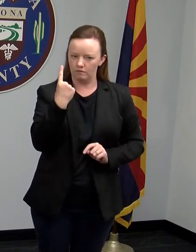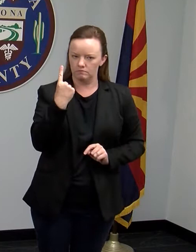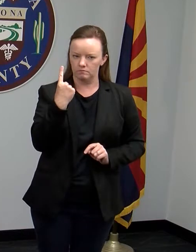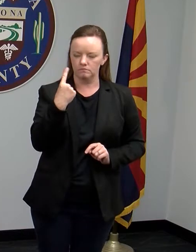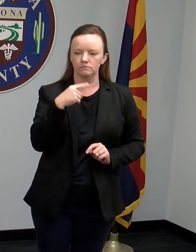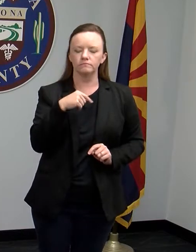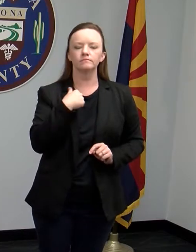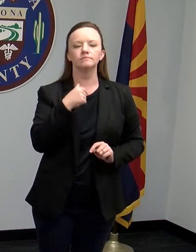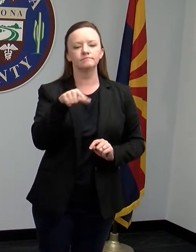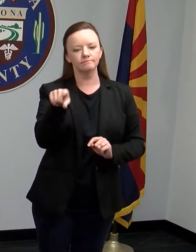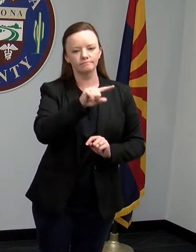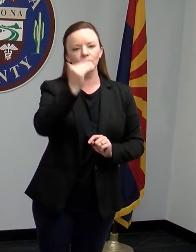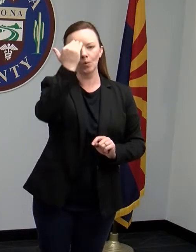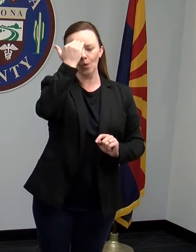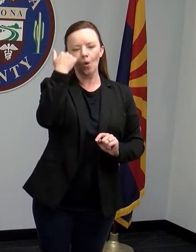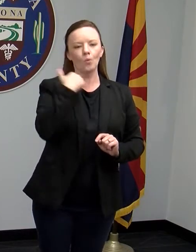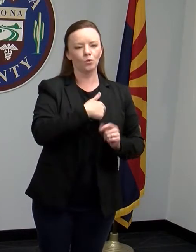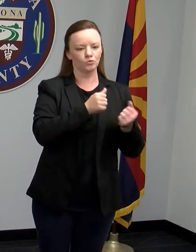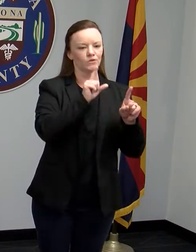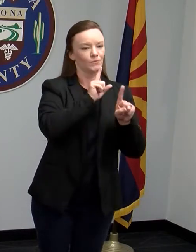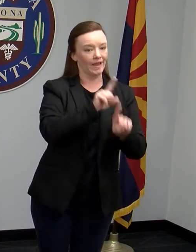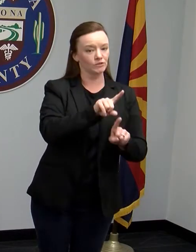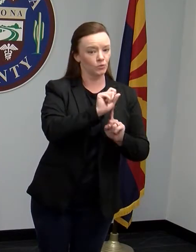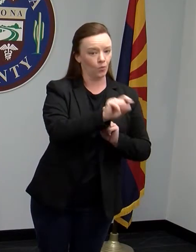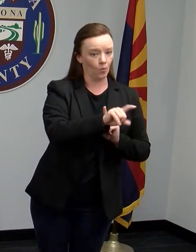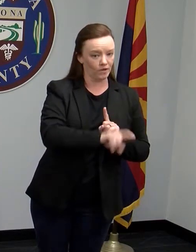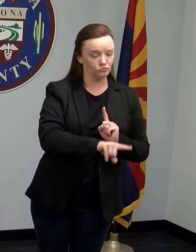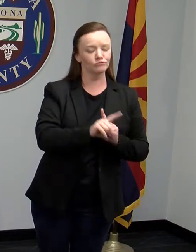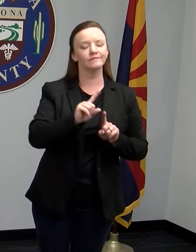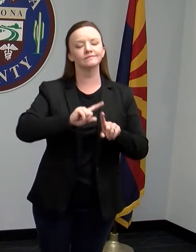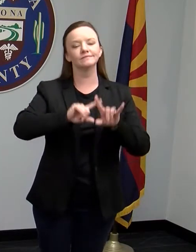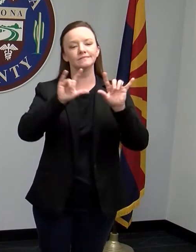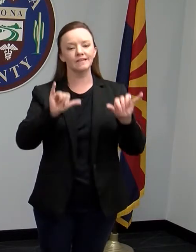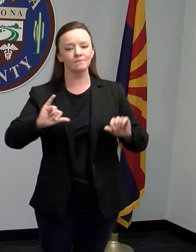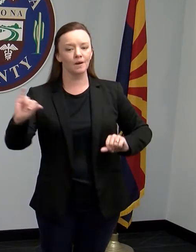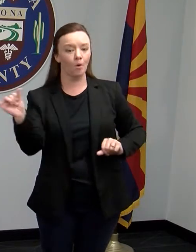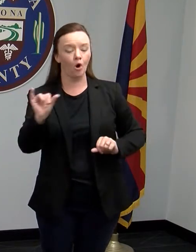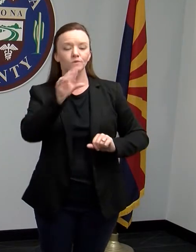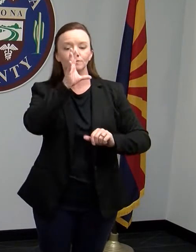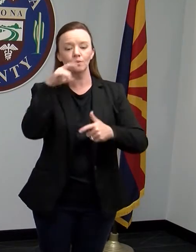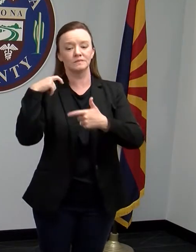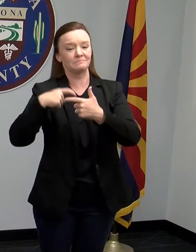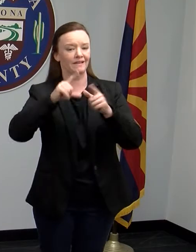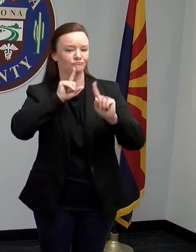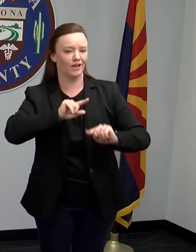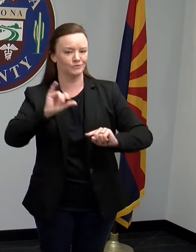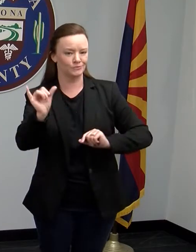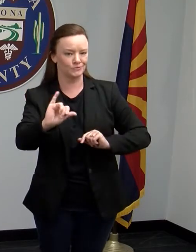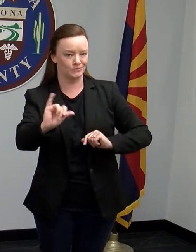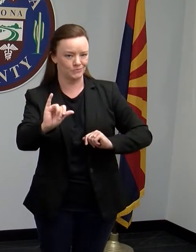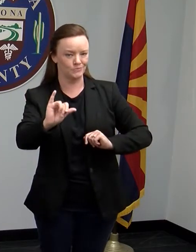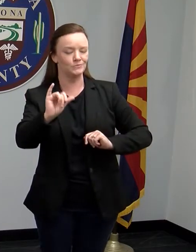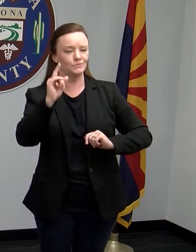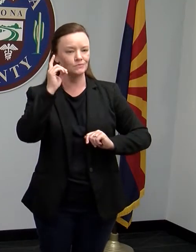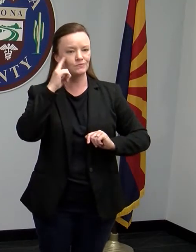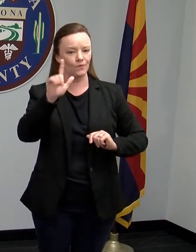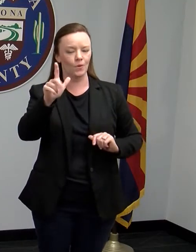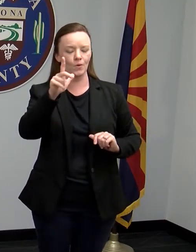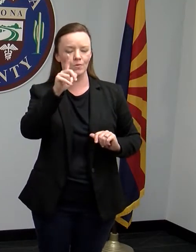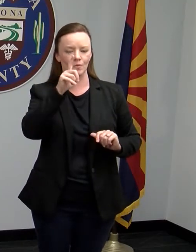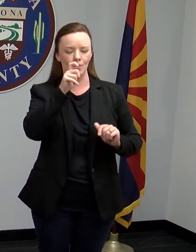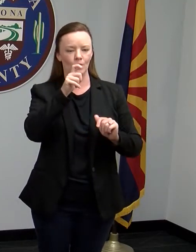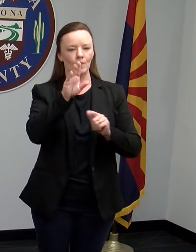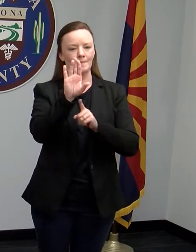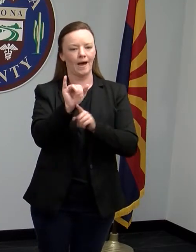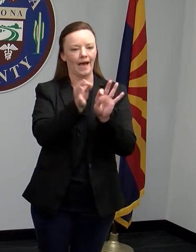As you know, we're not only trying to answer your question, uh, we're also answering those questions in Spanish for any of our listeners who are, uh,